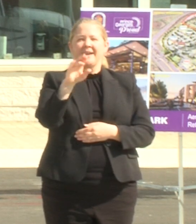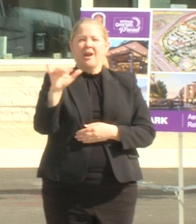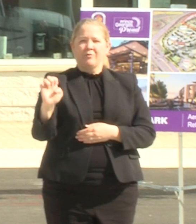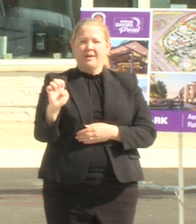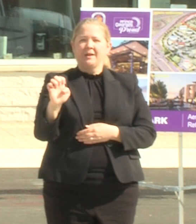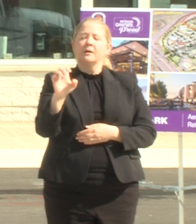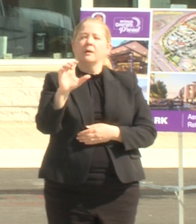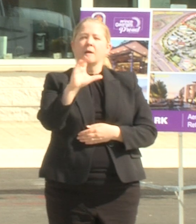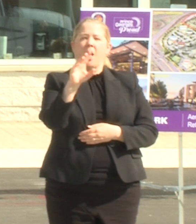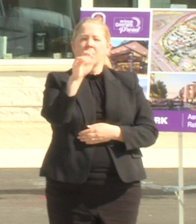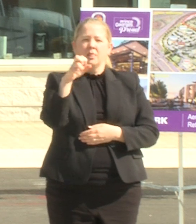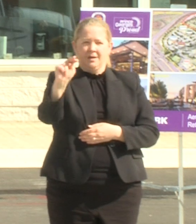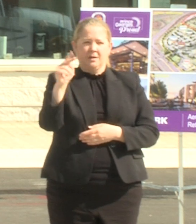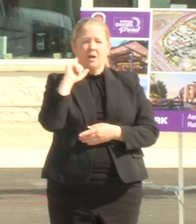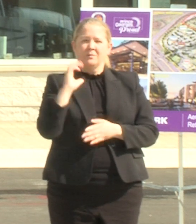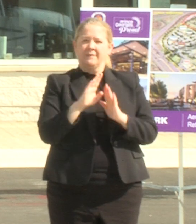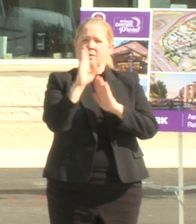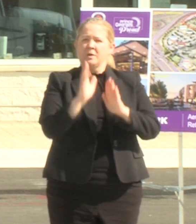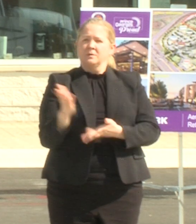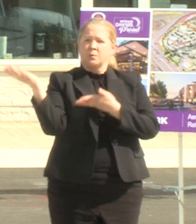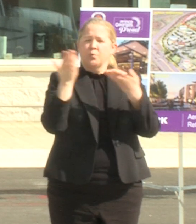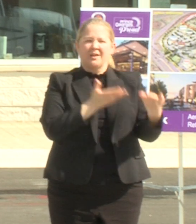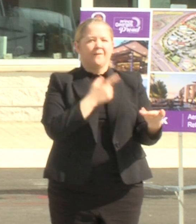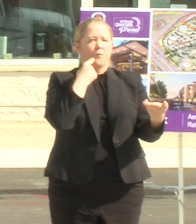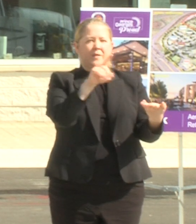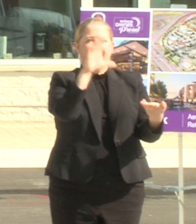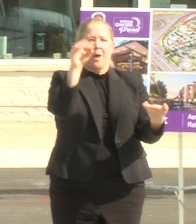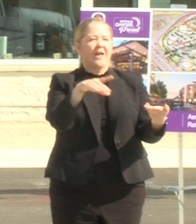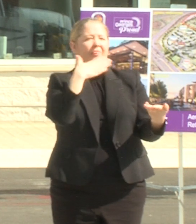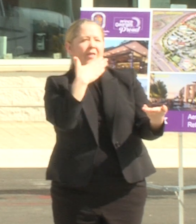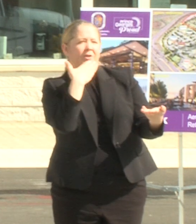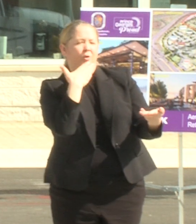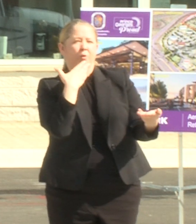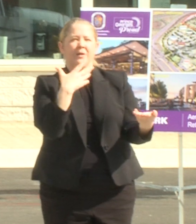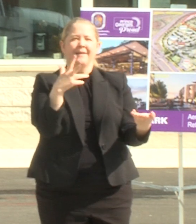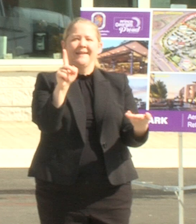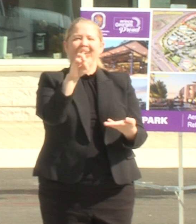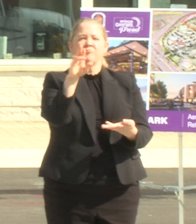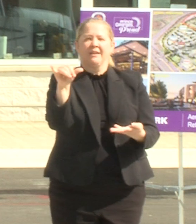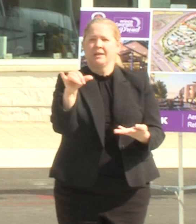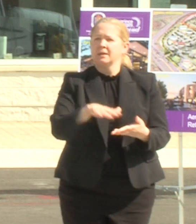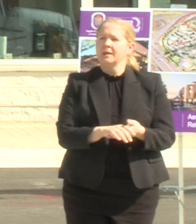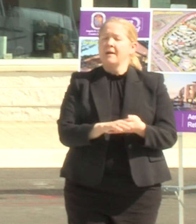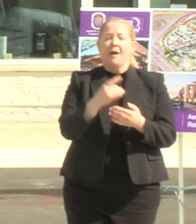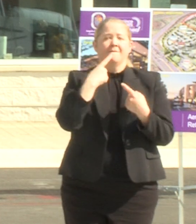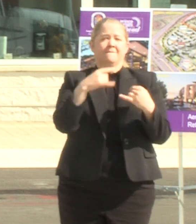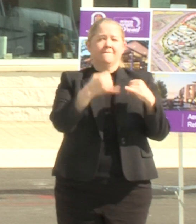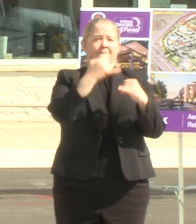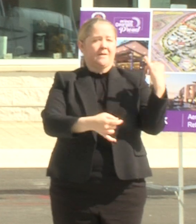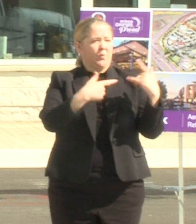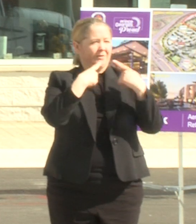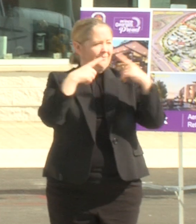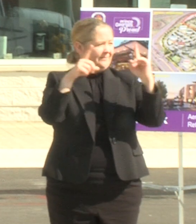who is bringing this transformative project to the county thank you carrie and finally i want to send a shout out to the